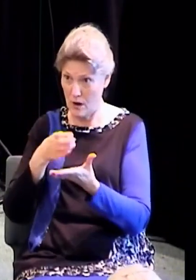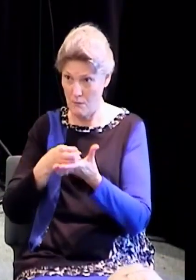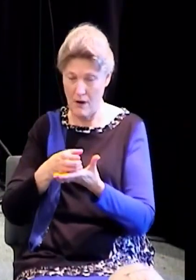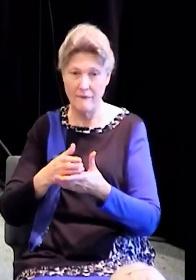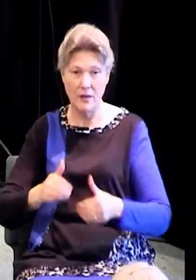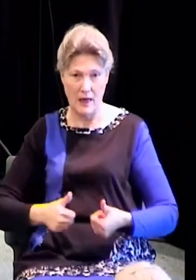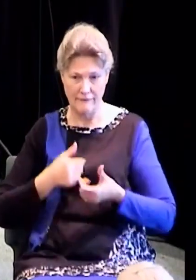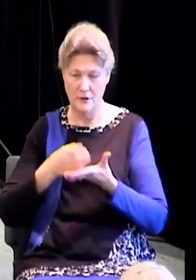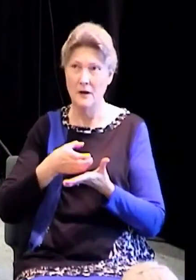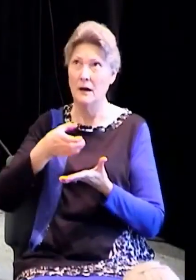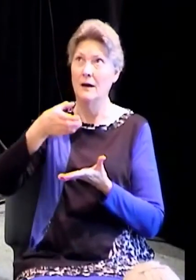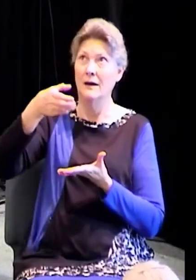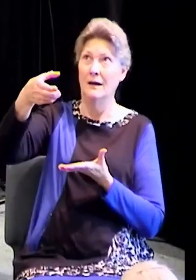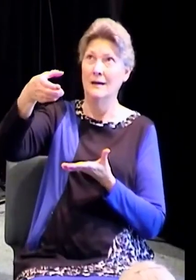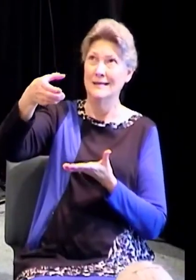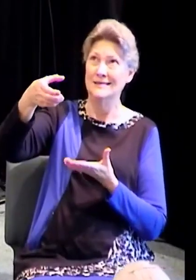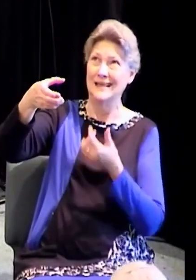and you say, help me.